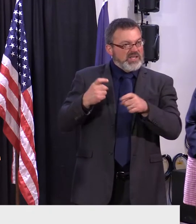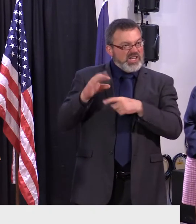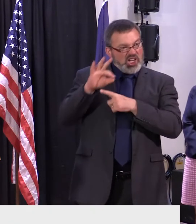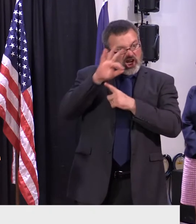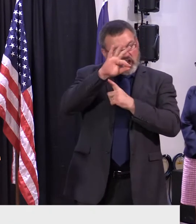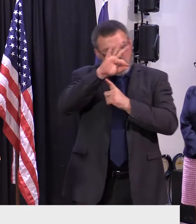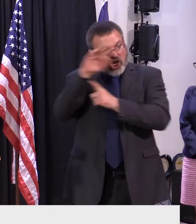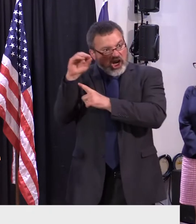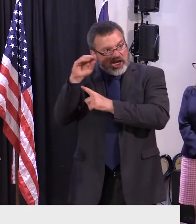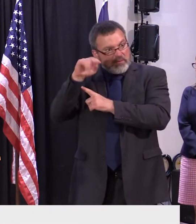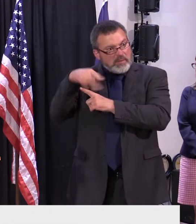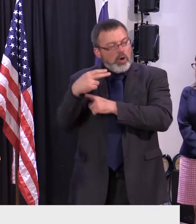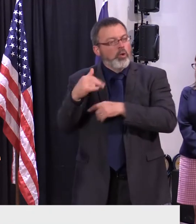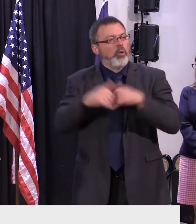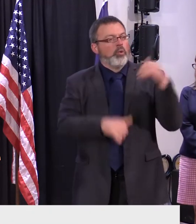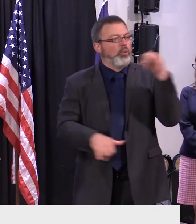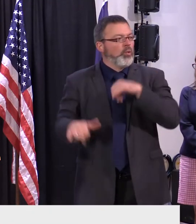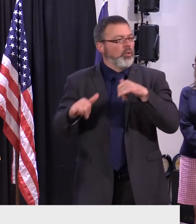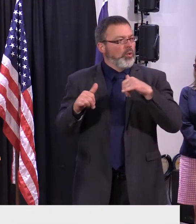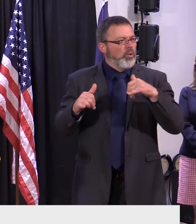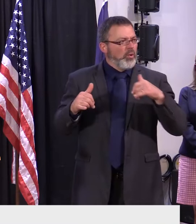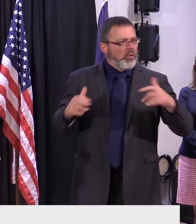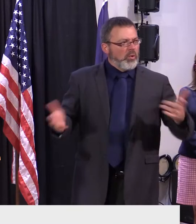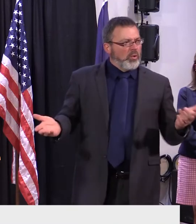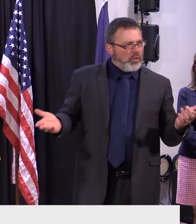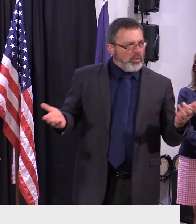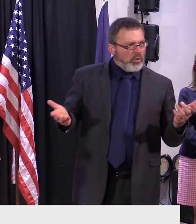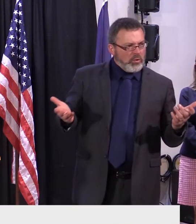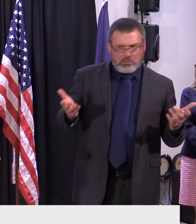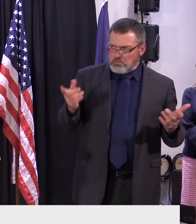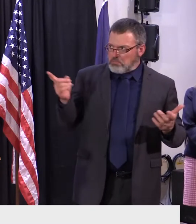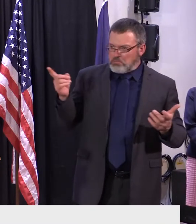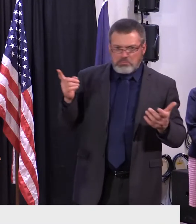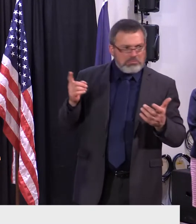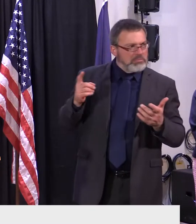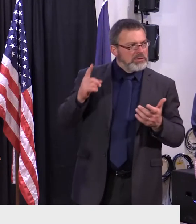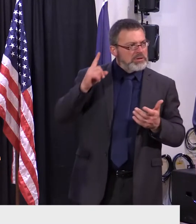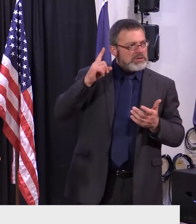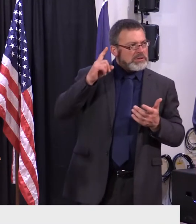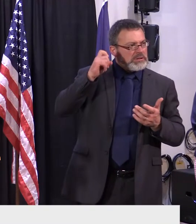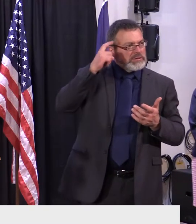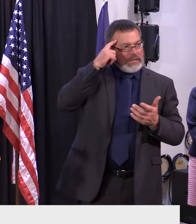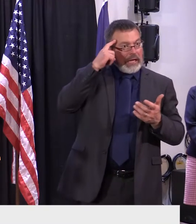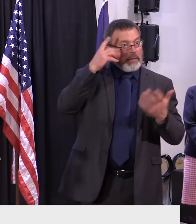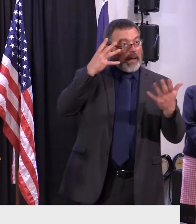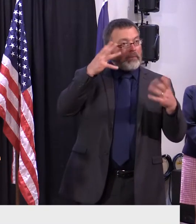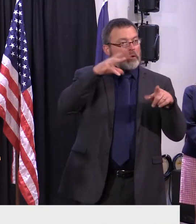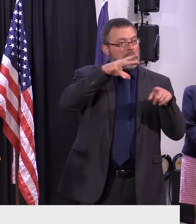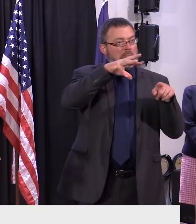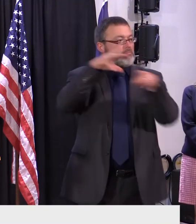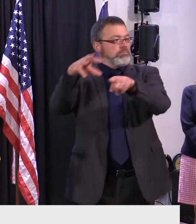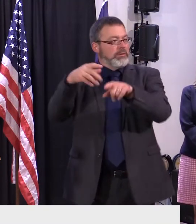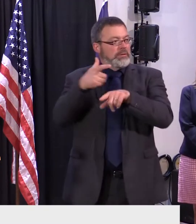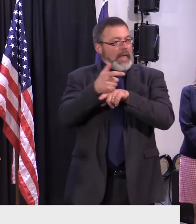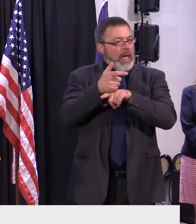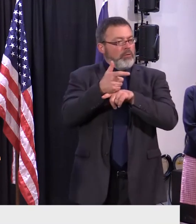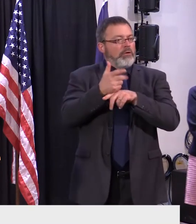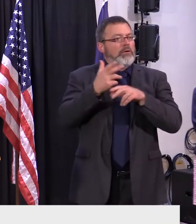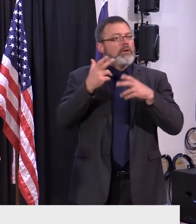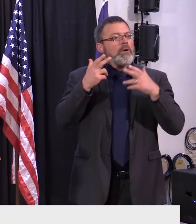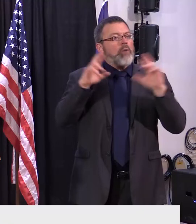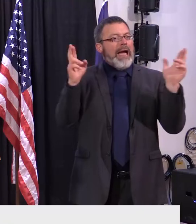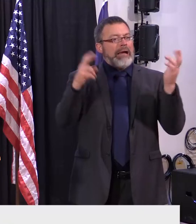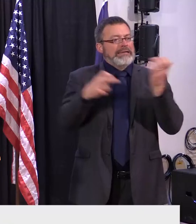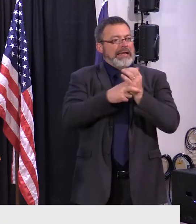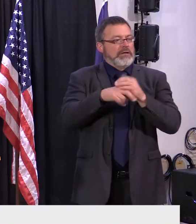is there any appetite in this state to consider uh speed limiting cameras to check it automatically which have been adopted in